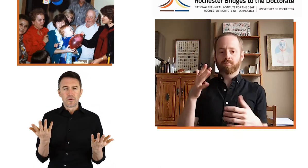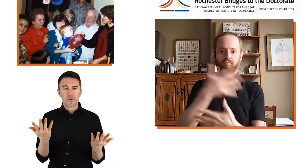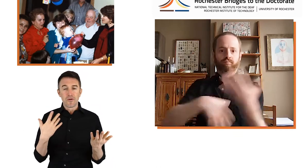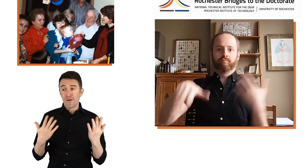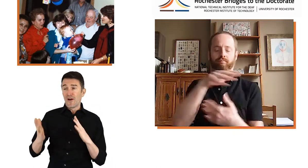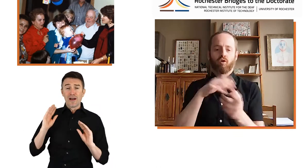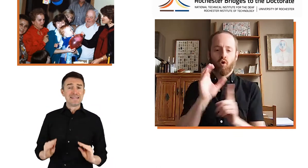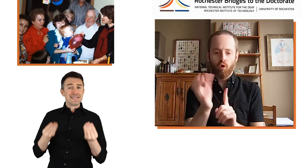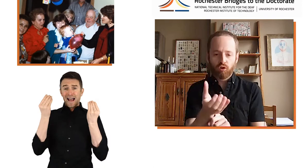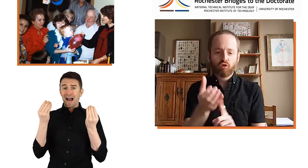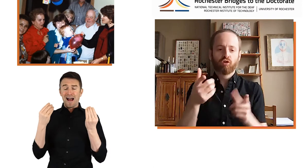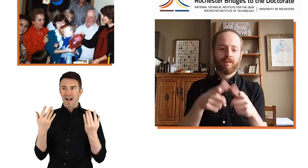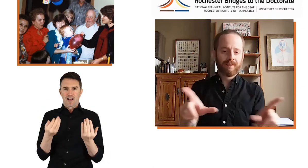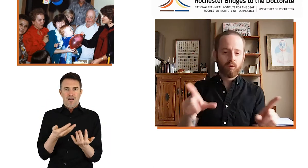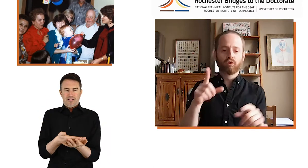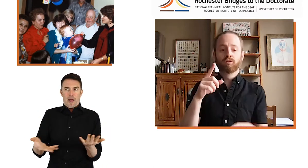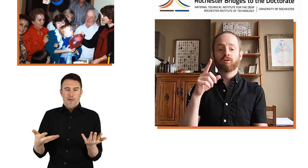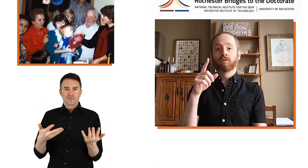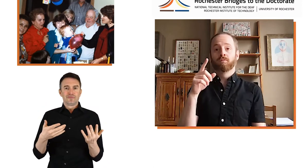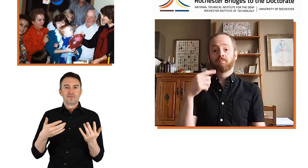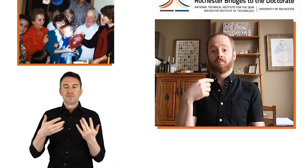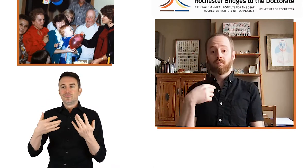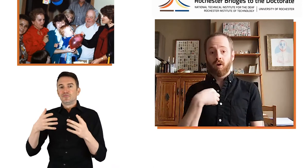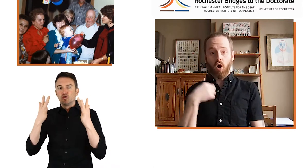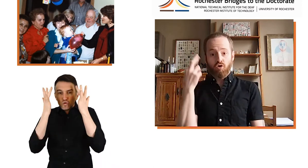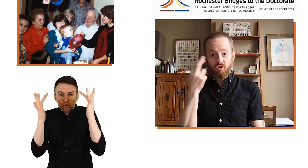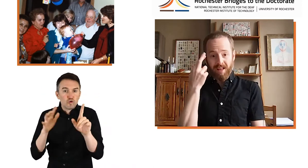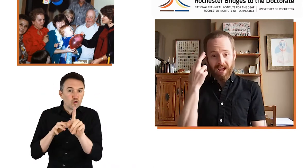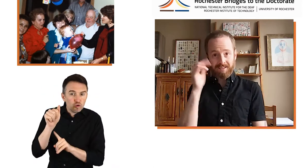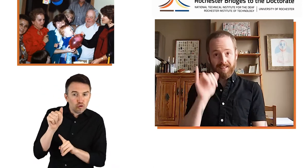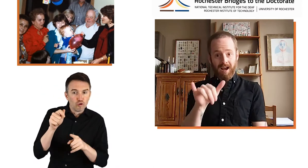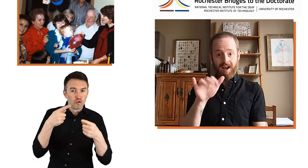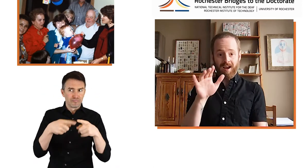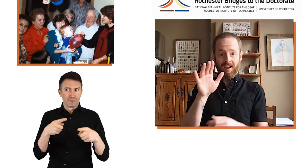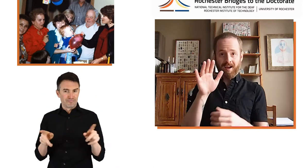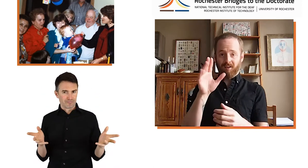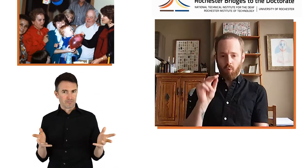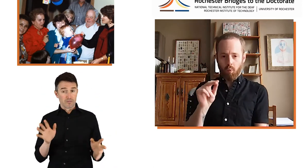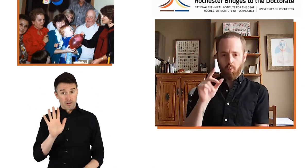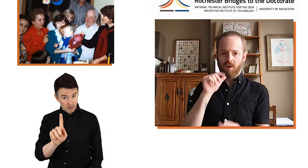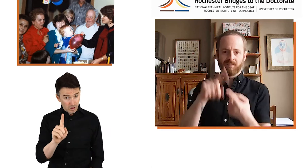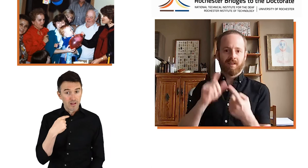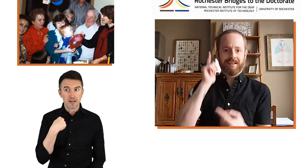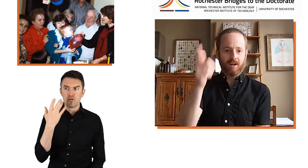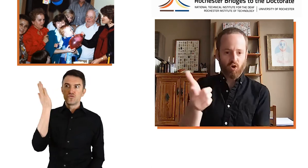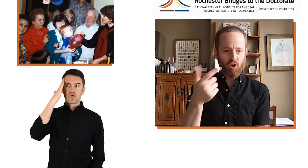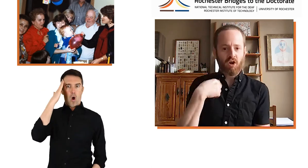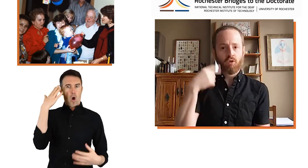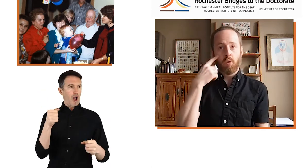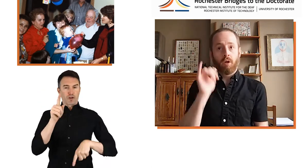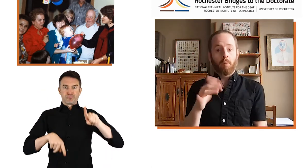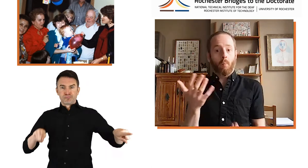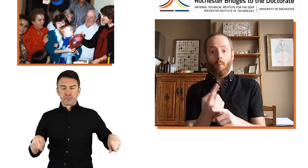So, from an early age, I had a mixture of cultures and languages that I was exposed to. I didn't